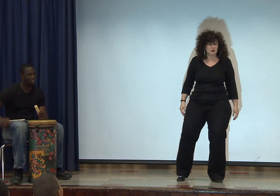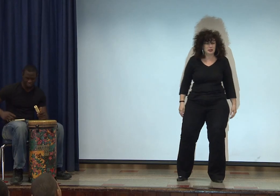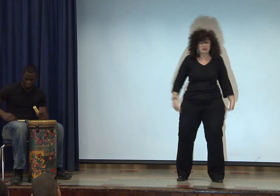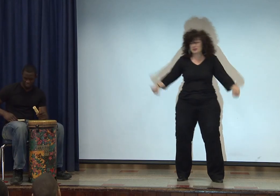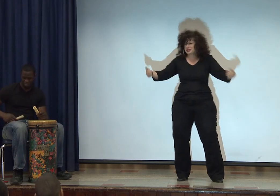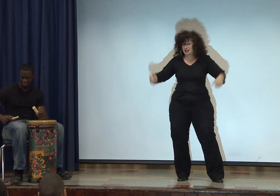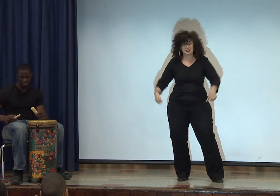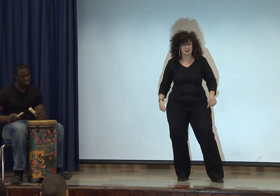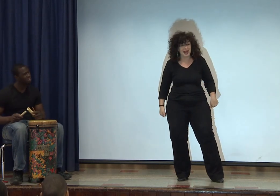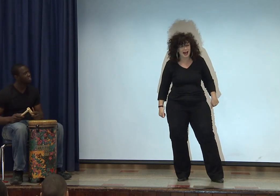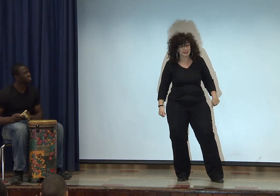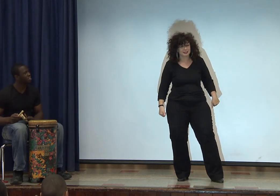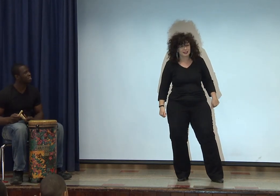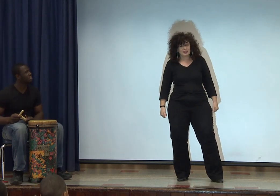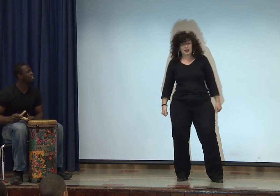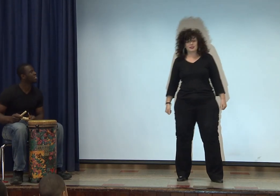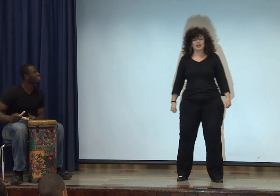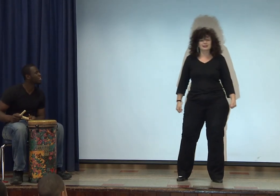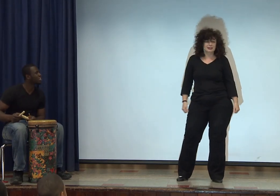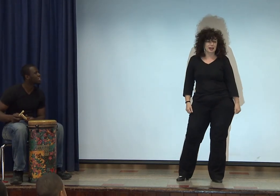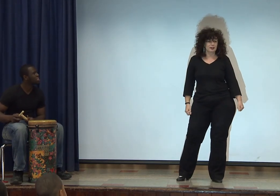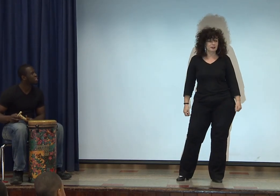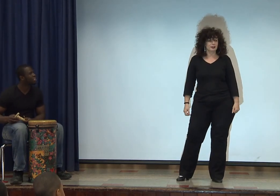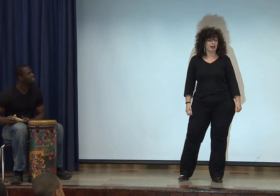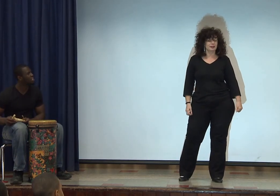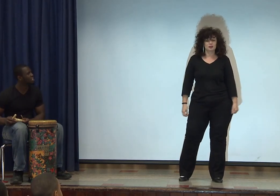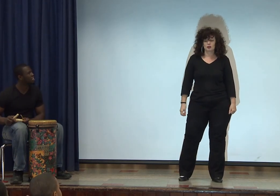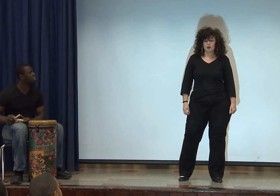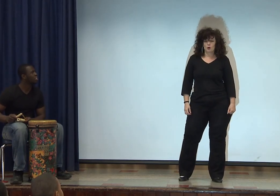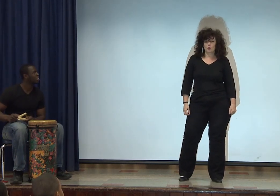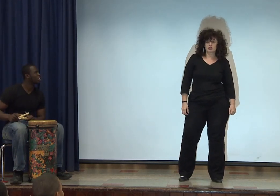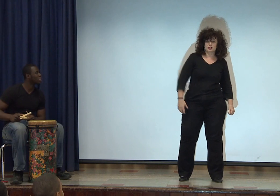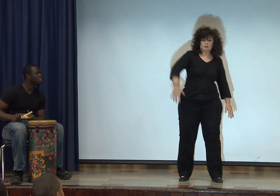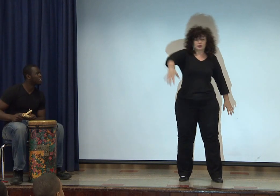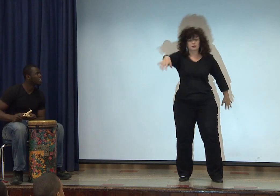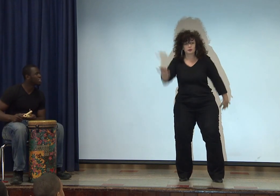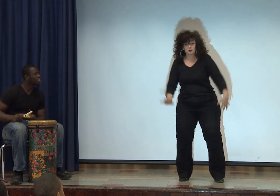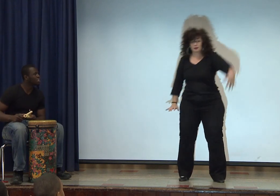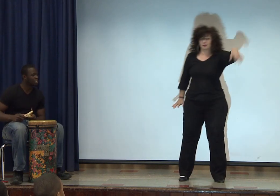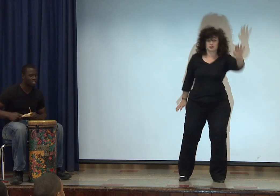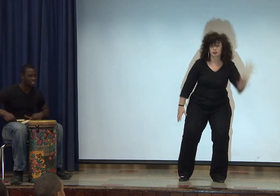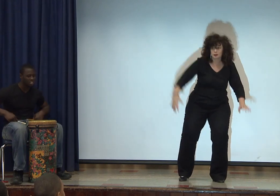for me. You're just a snap. And the next day, the lion was stomping through the jungle.